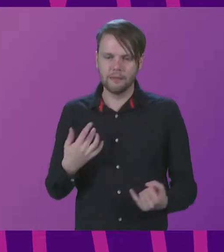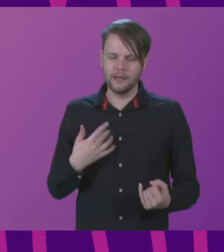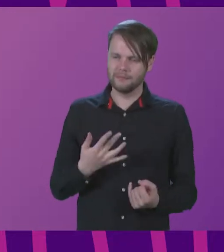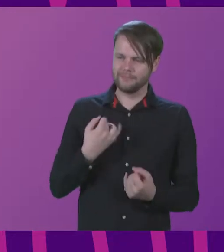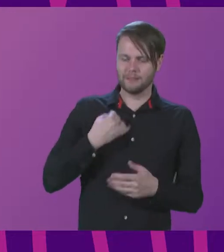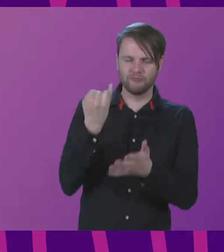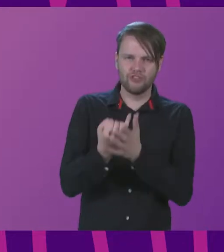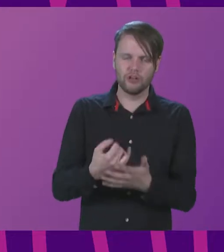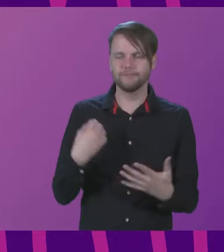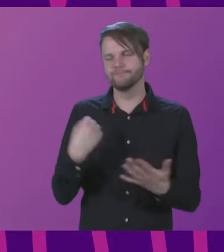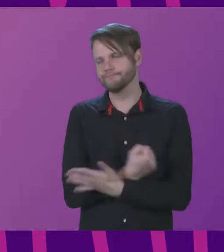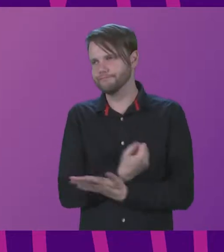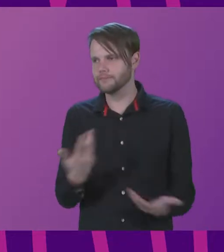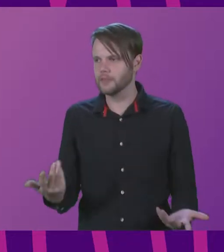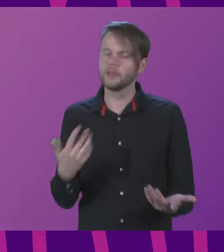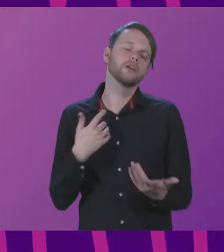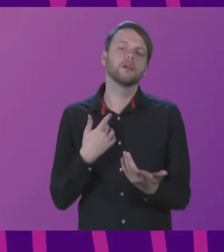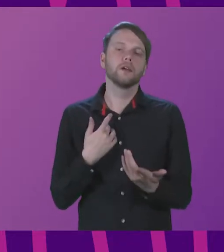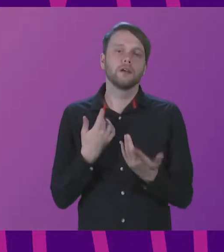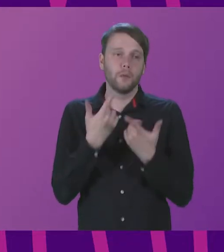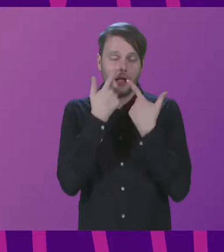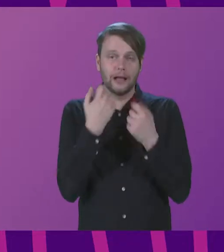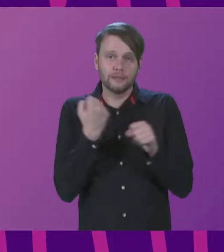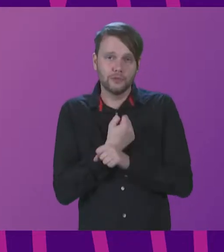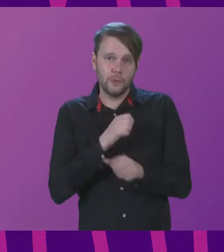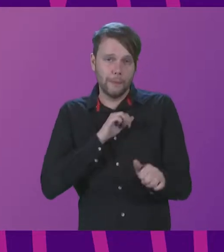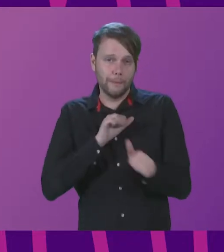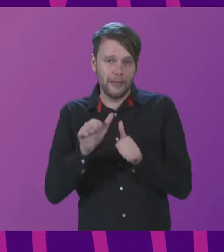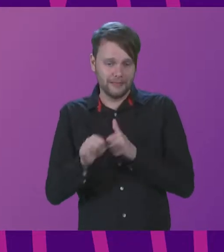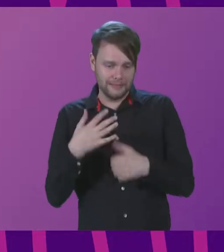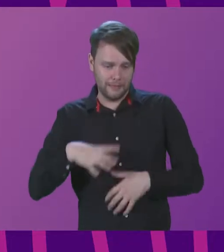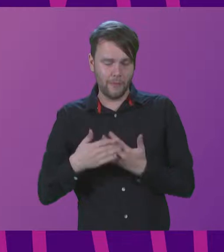we will not always know that we could all do with a little bit of help.